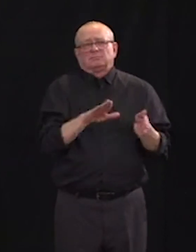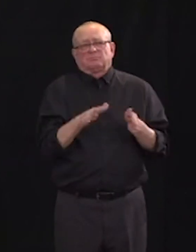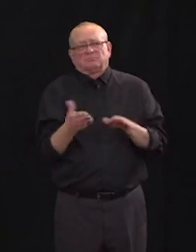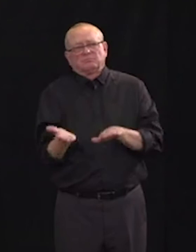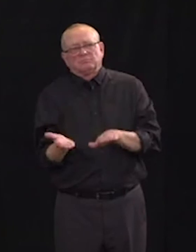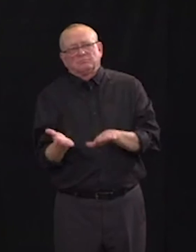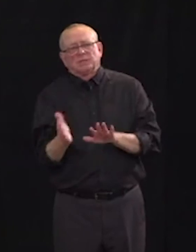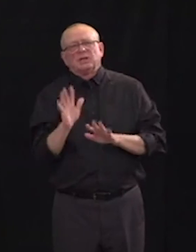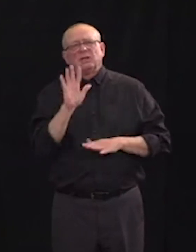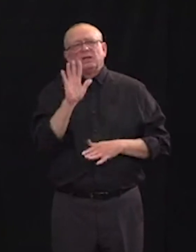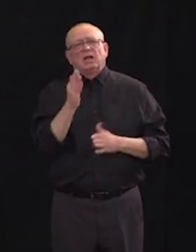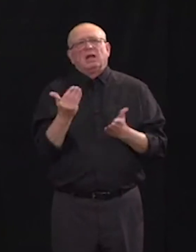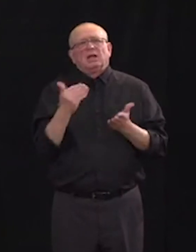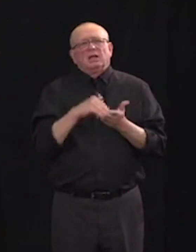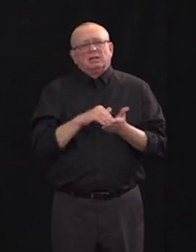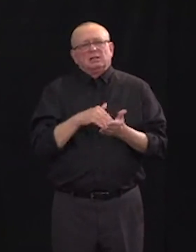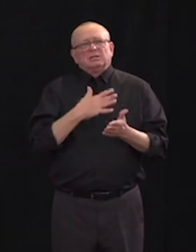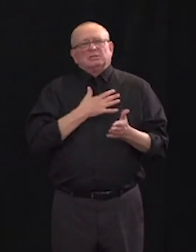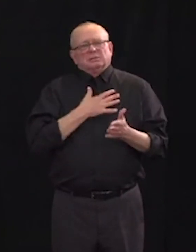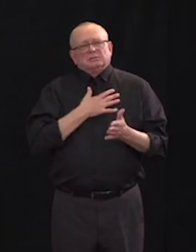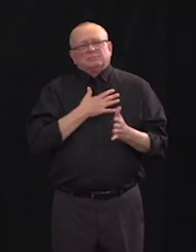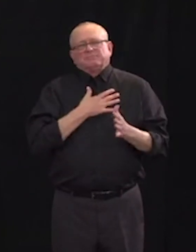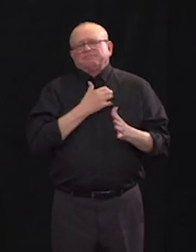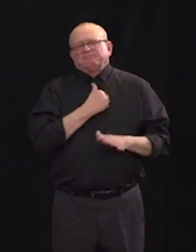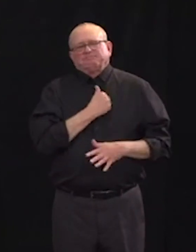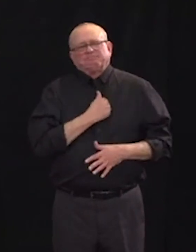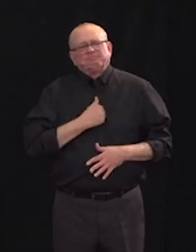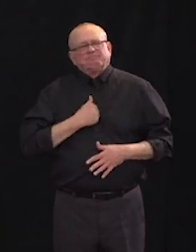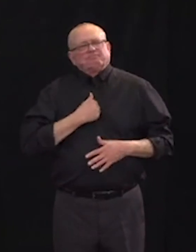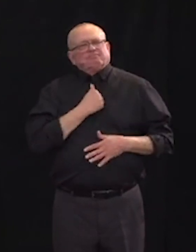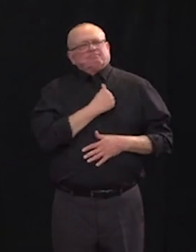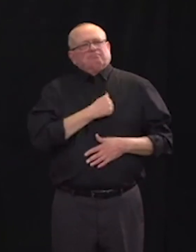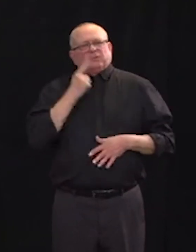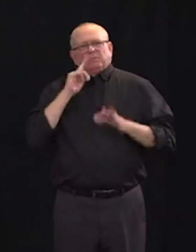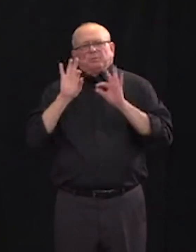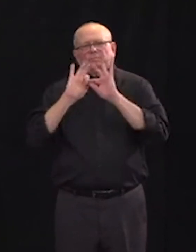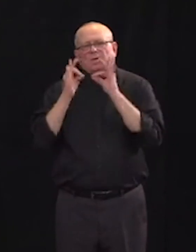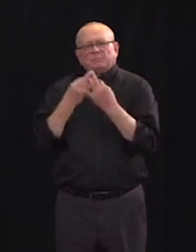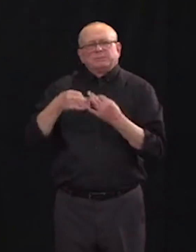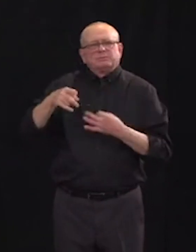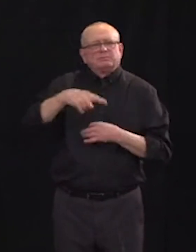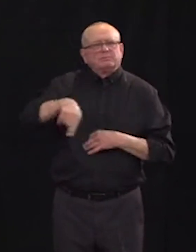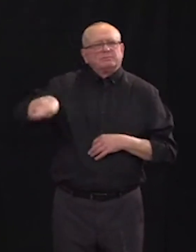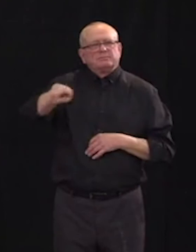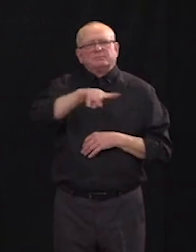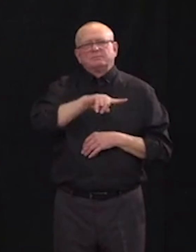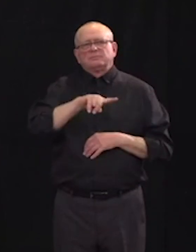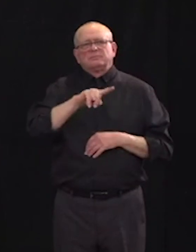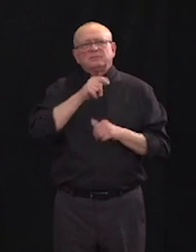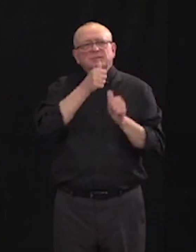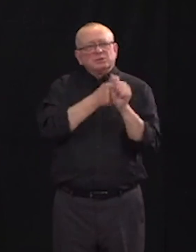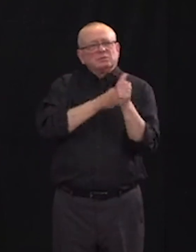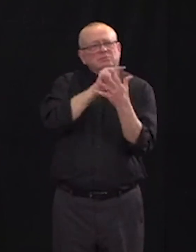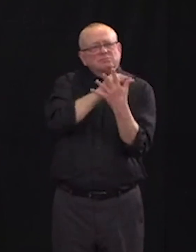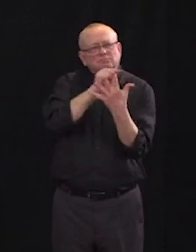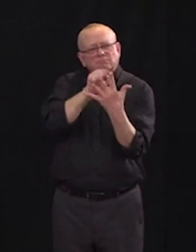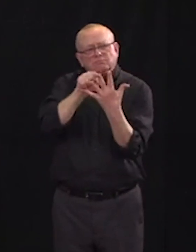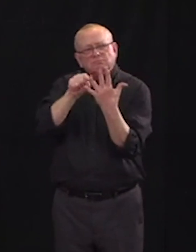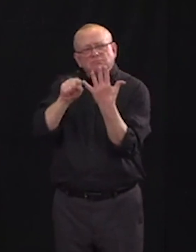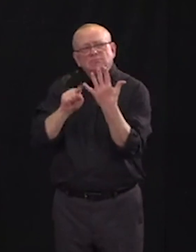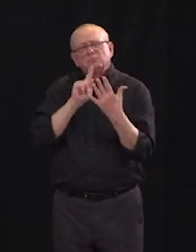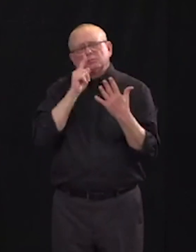convey my deepest sympathies to the families, because each death is a tragedy, and to have five in one day is